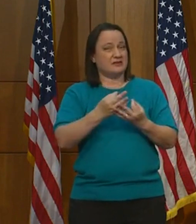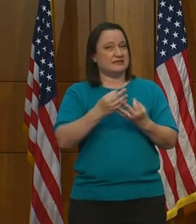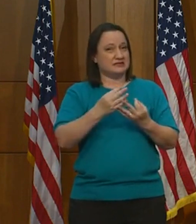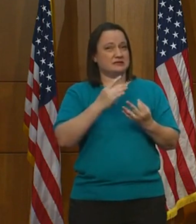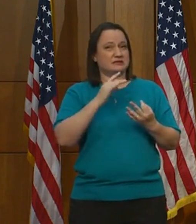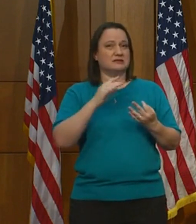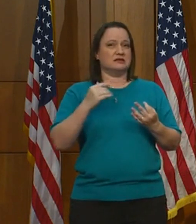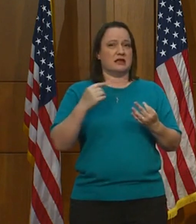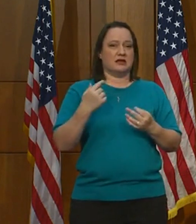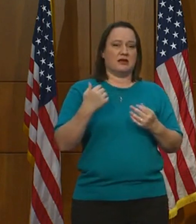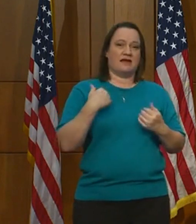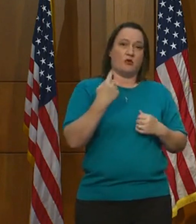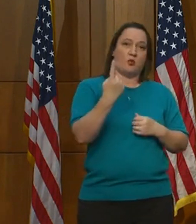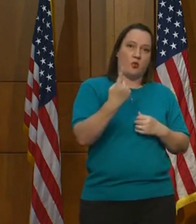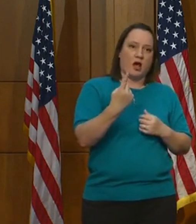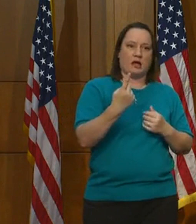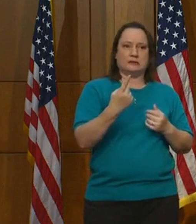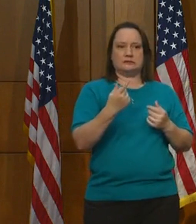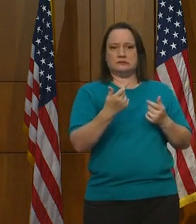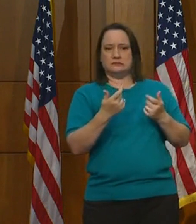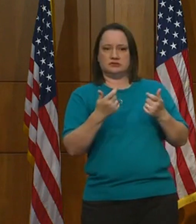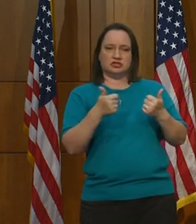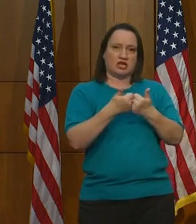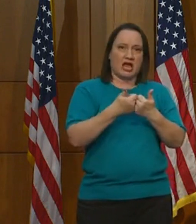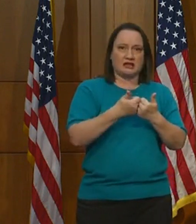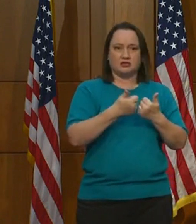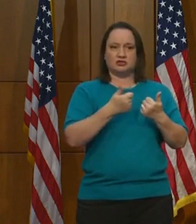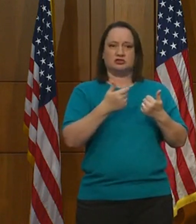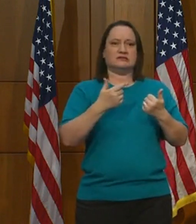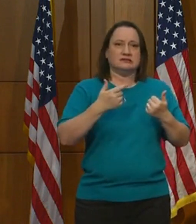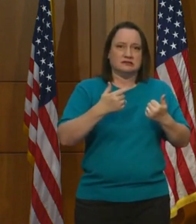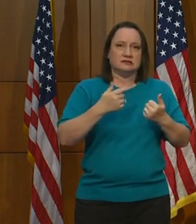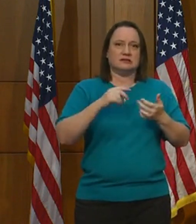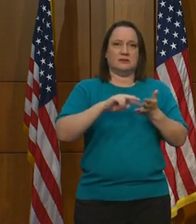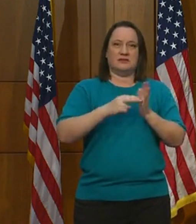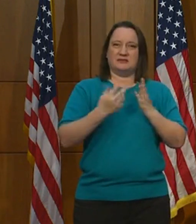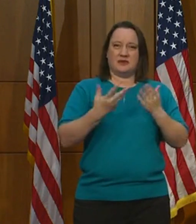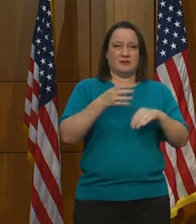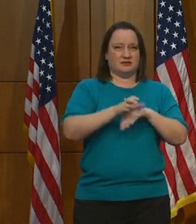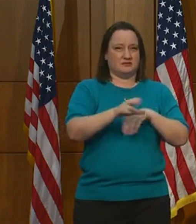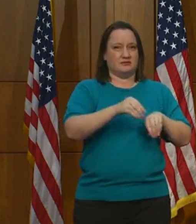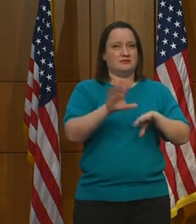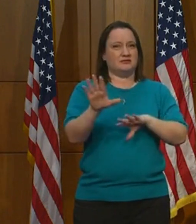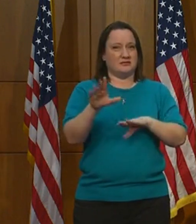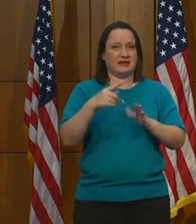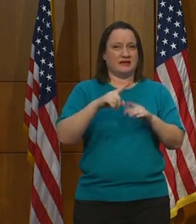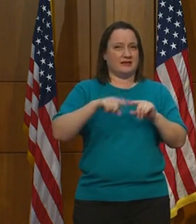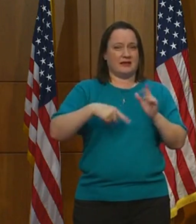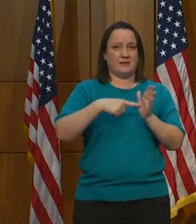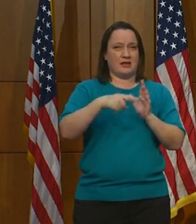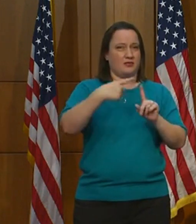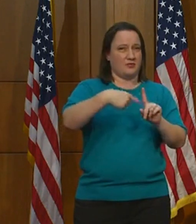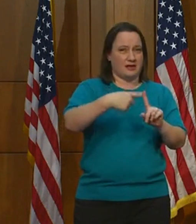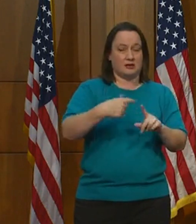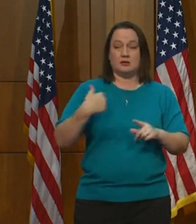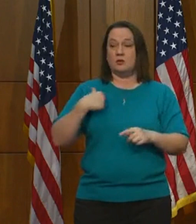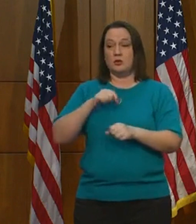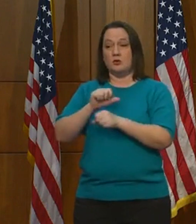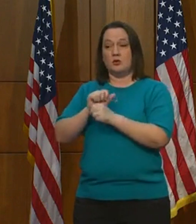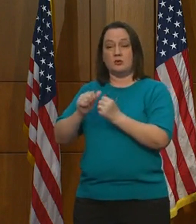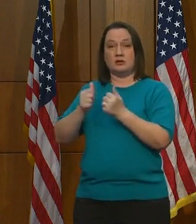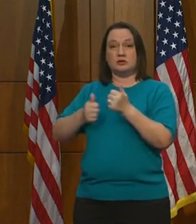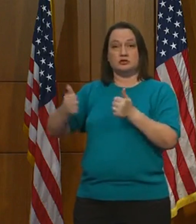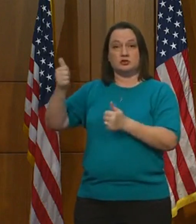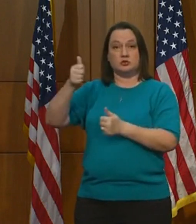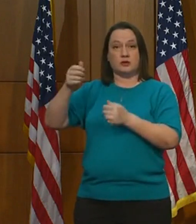the pandemic, my administration worked with the Virginia Supreme Court to stop eviction cases. Then, at my request,